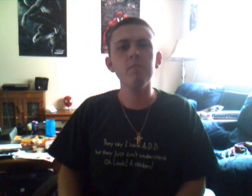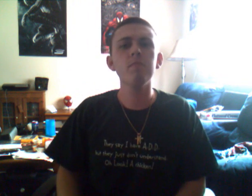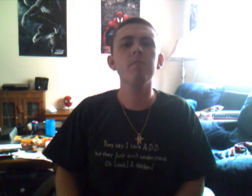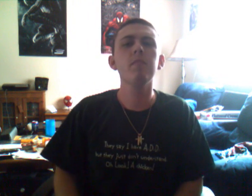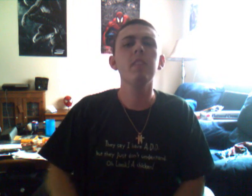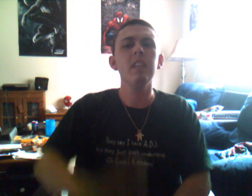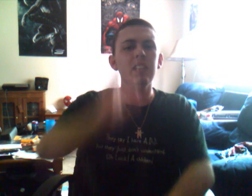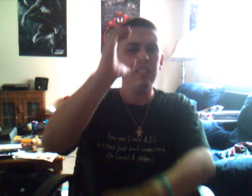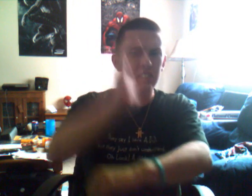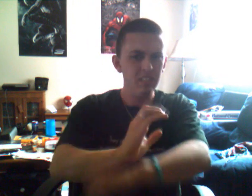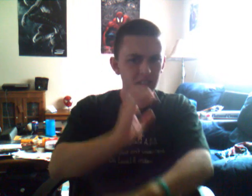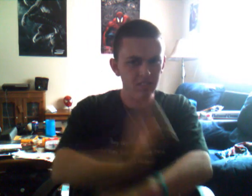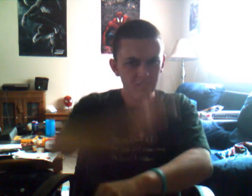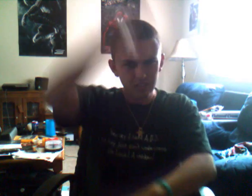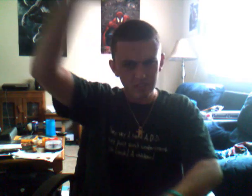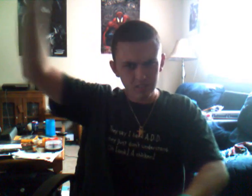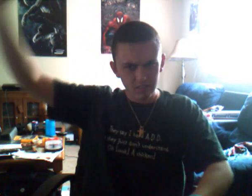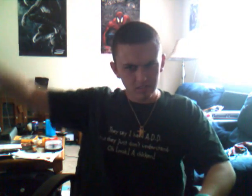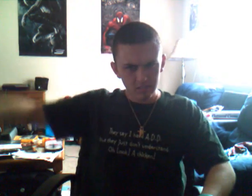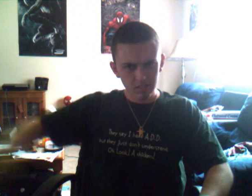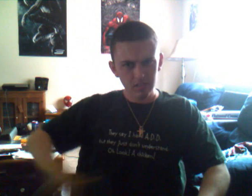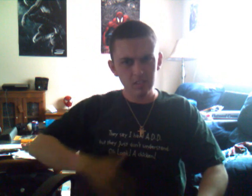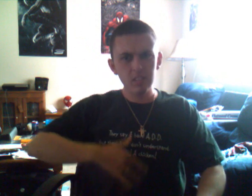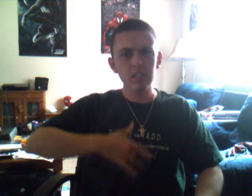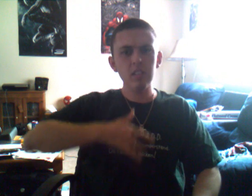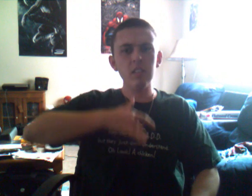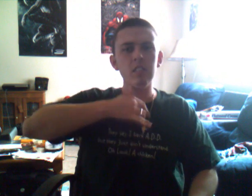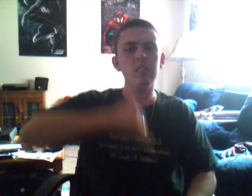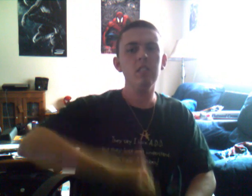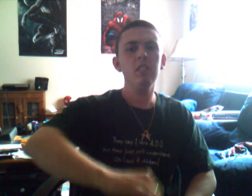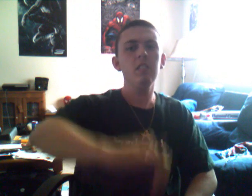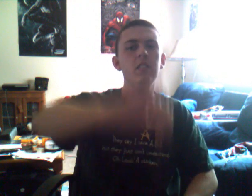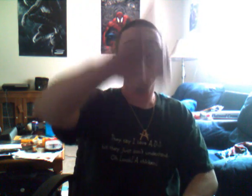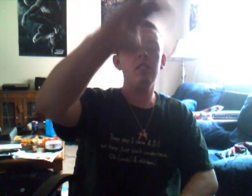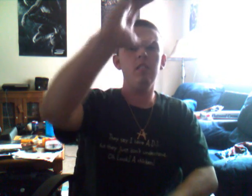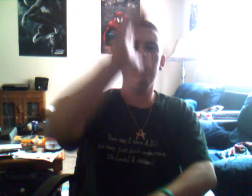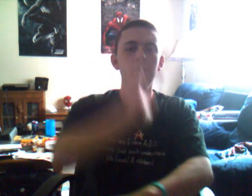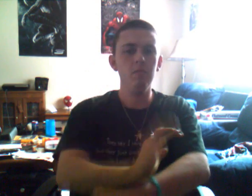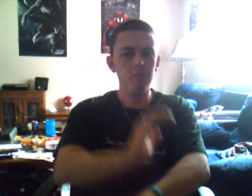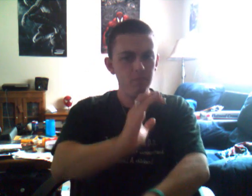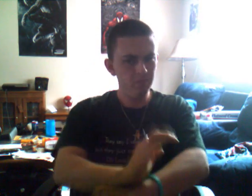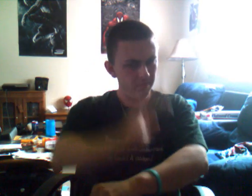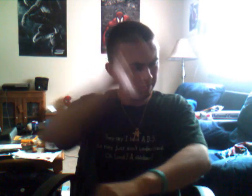So high is your life tonight.